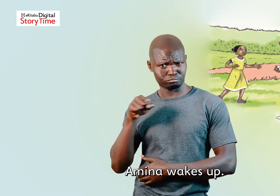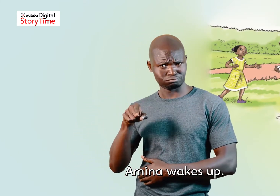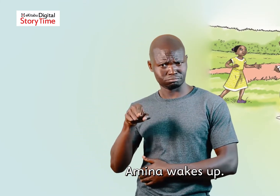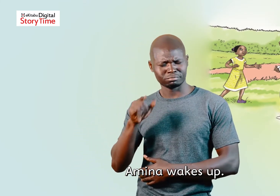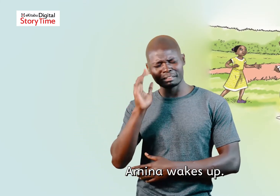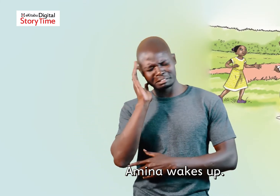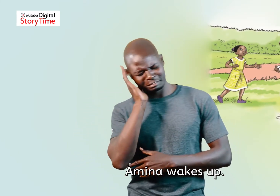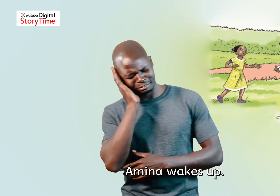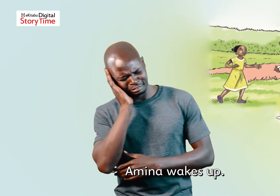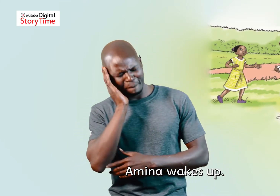Amina wakes up